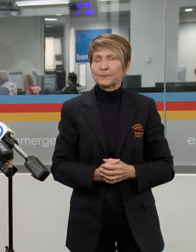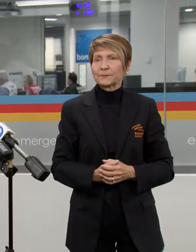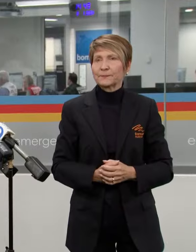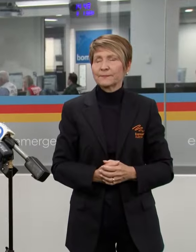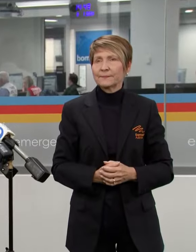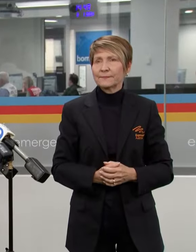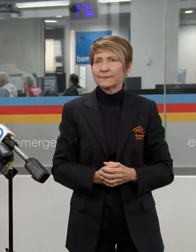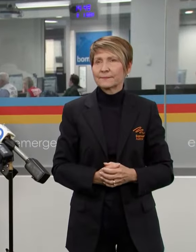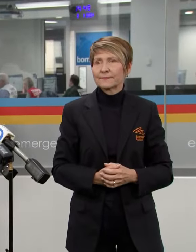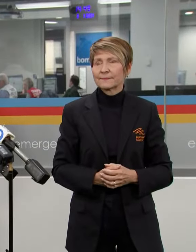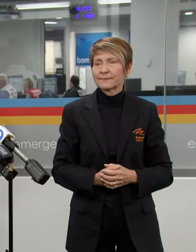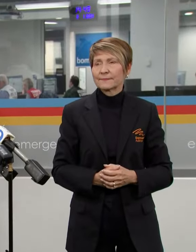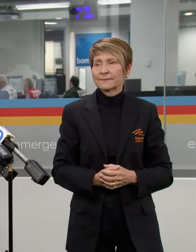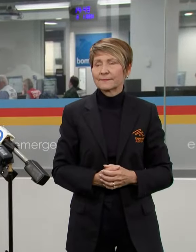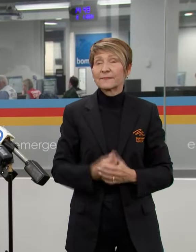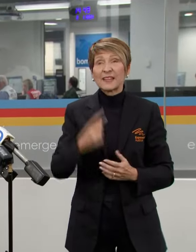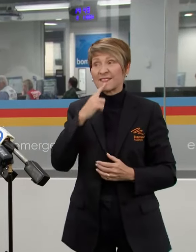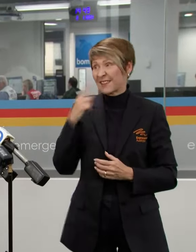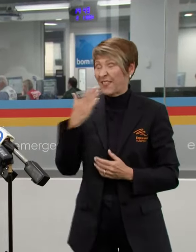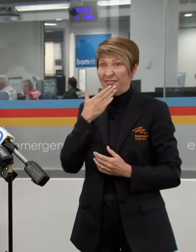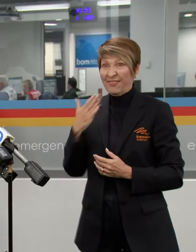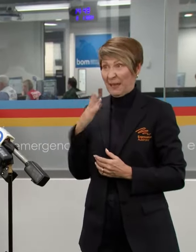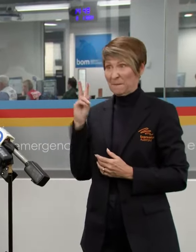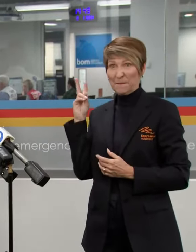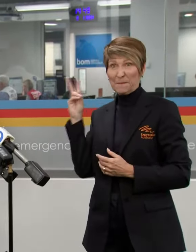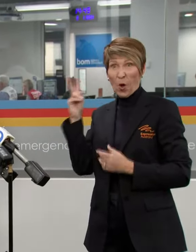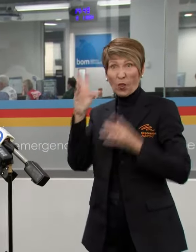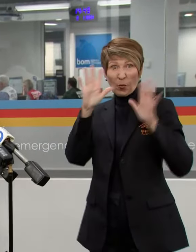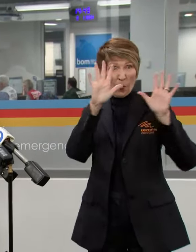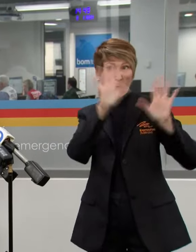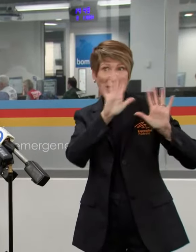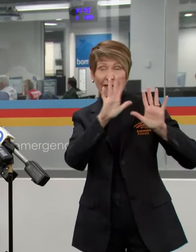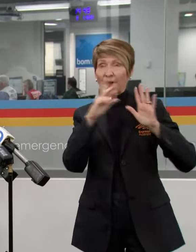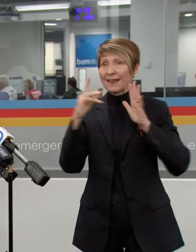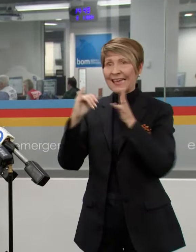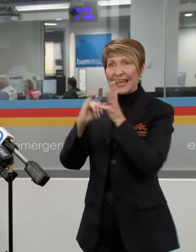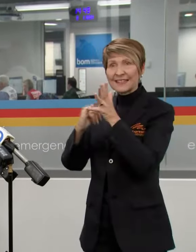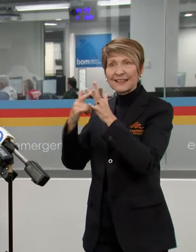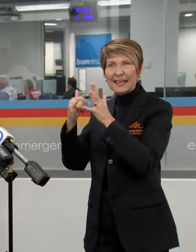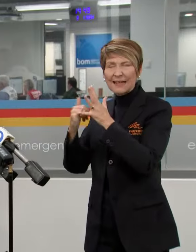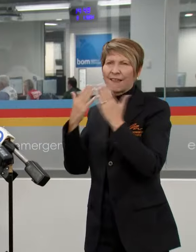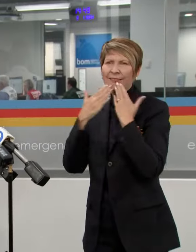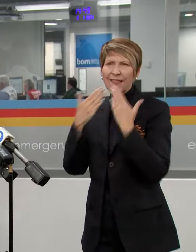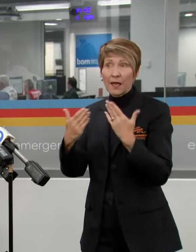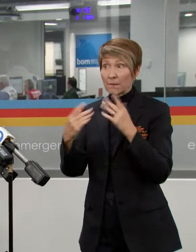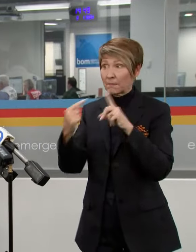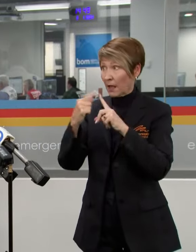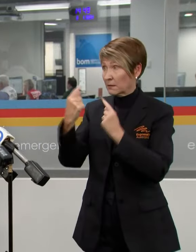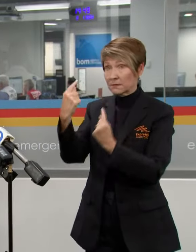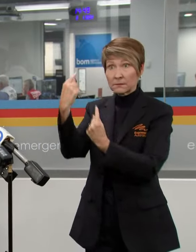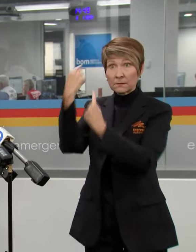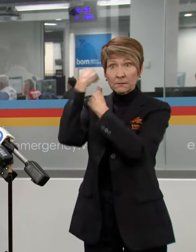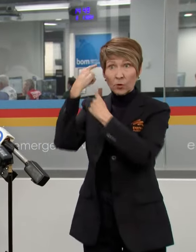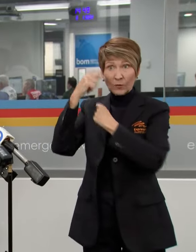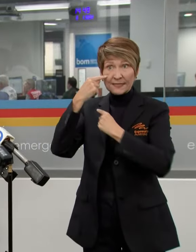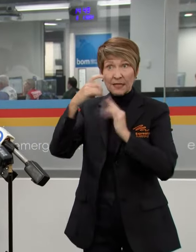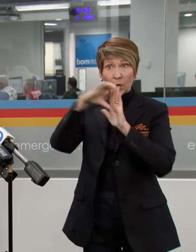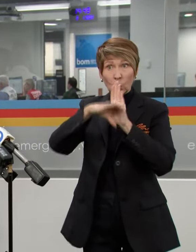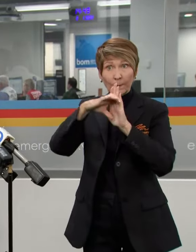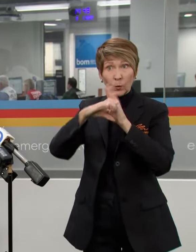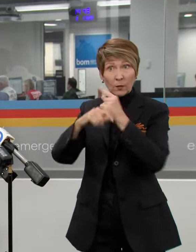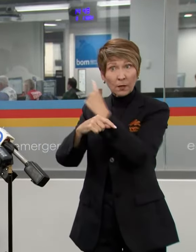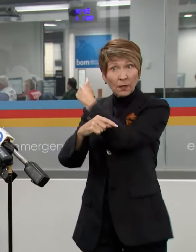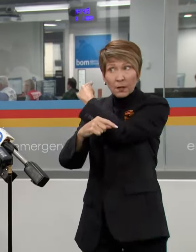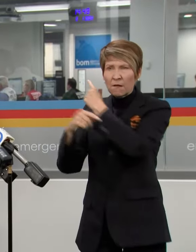Thanks, Tim. So thanks to my colleagues. And a special thanks also to all of the workers we have here at the State Control Centre, and particularly those